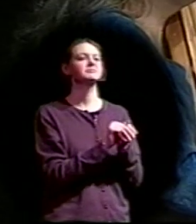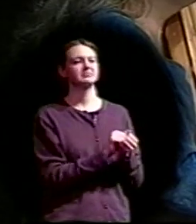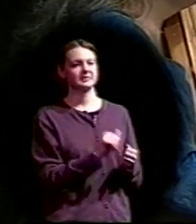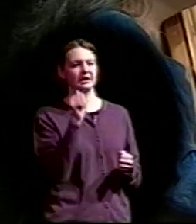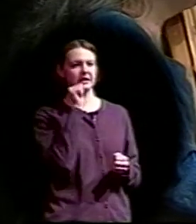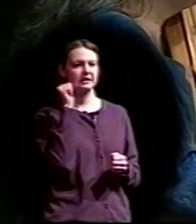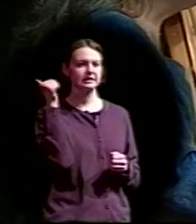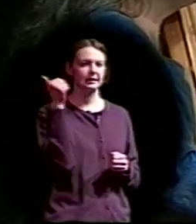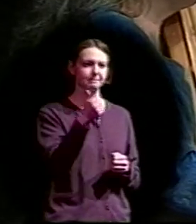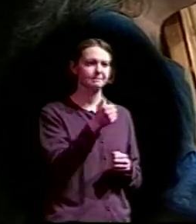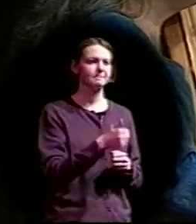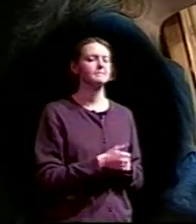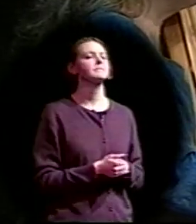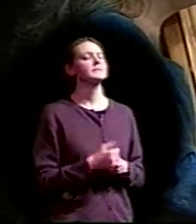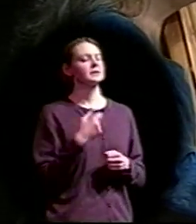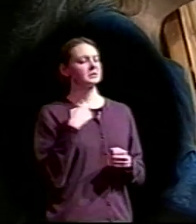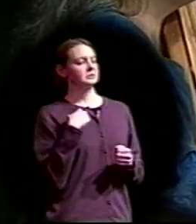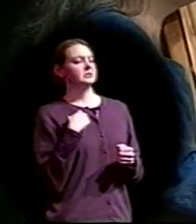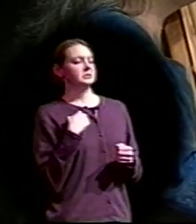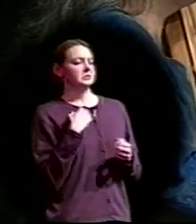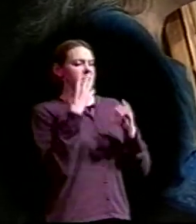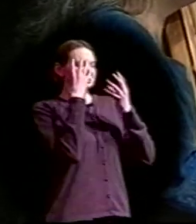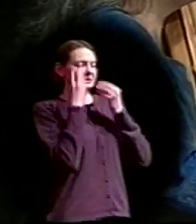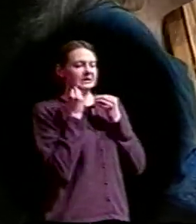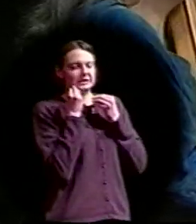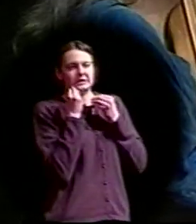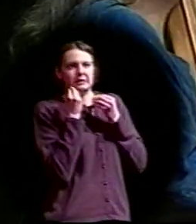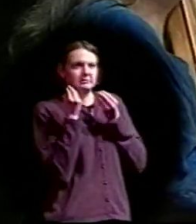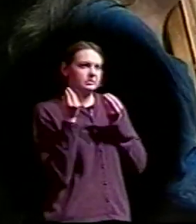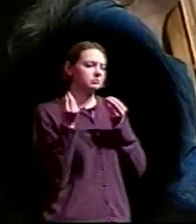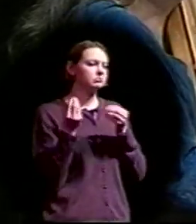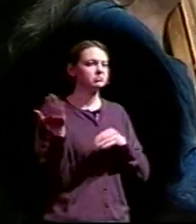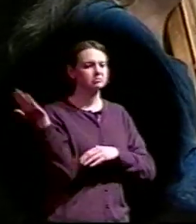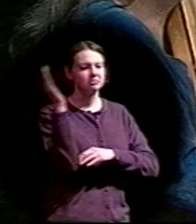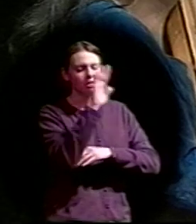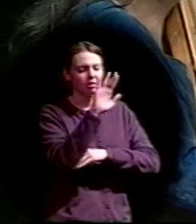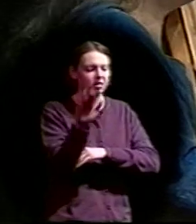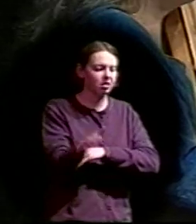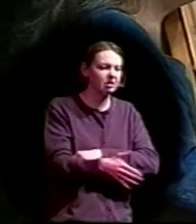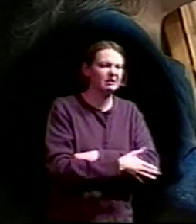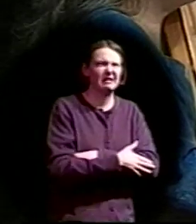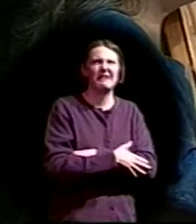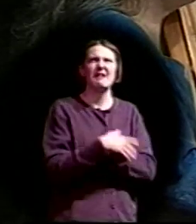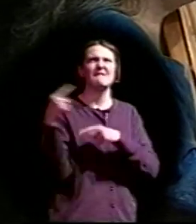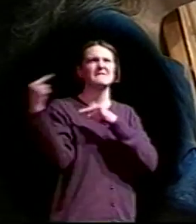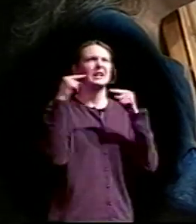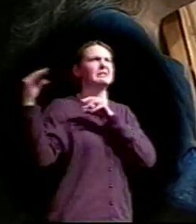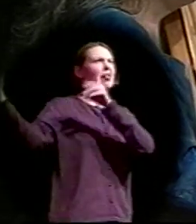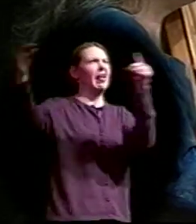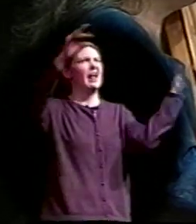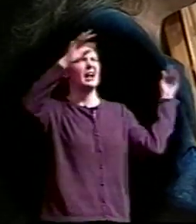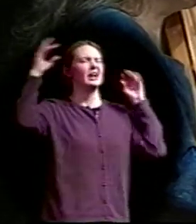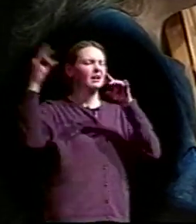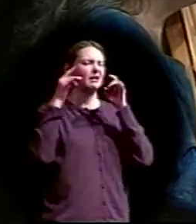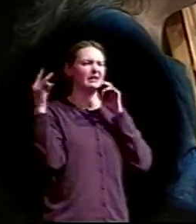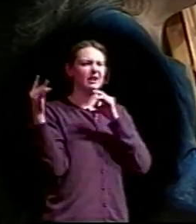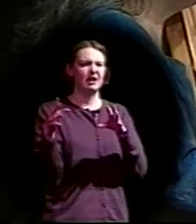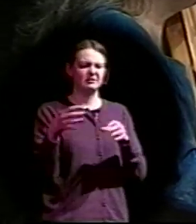We have now slept in the trenches for more than a fortnight, fierce fighting all around us, ticklish business this, southern and Yankee bullets